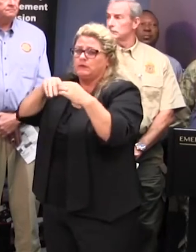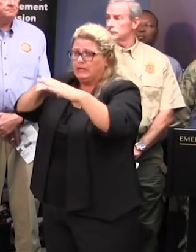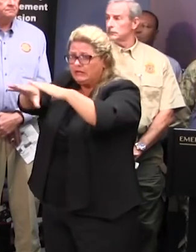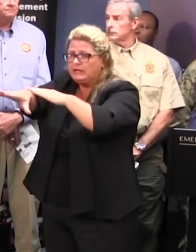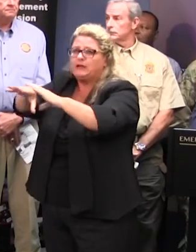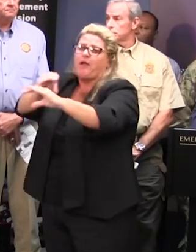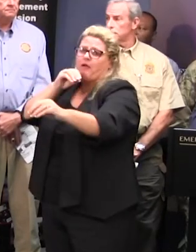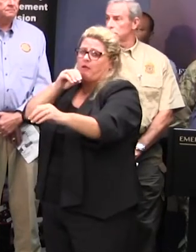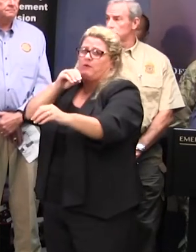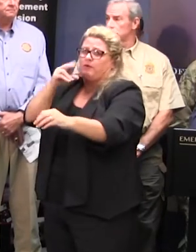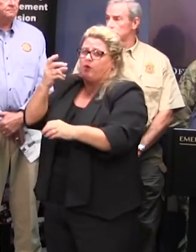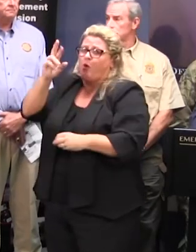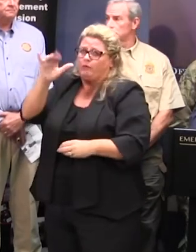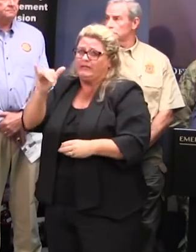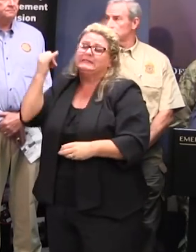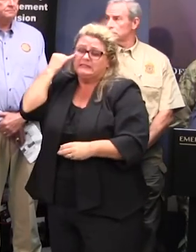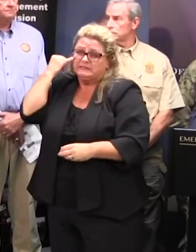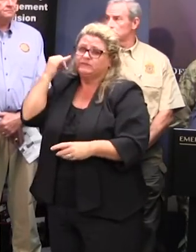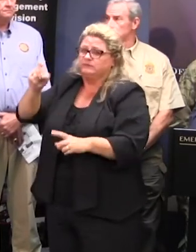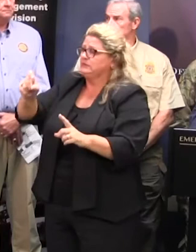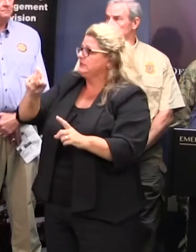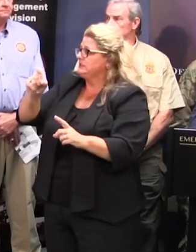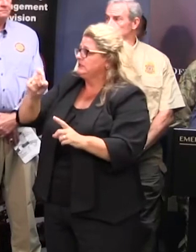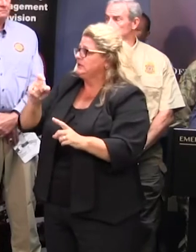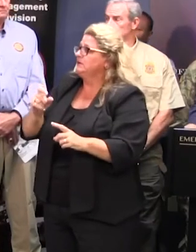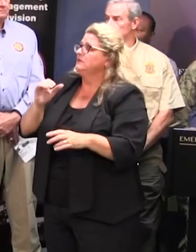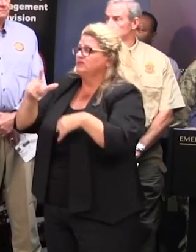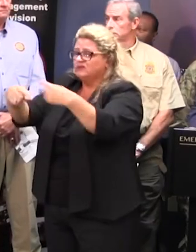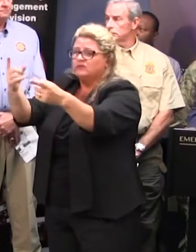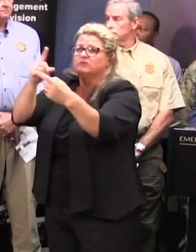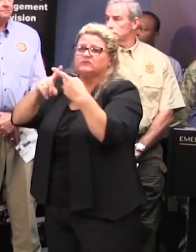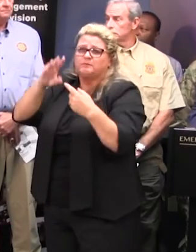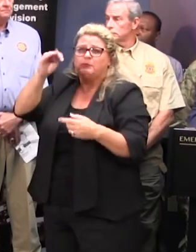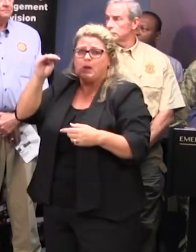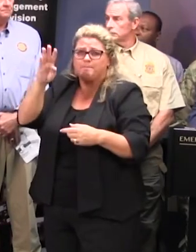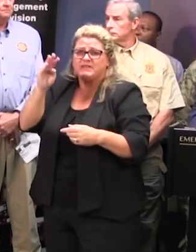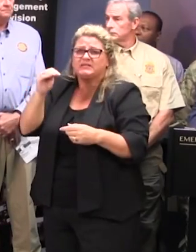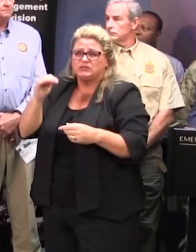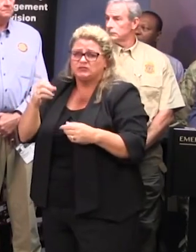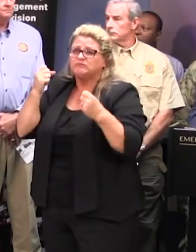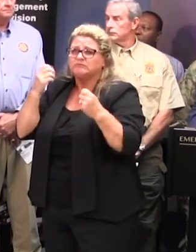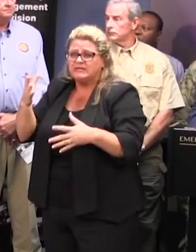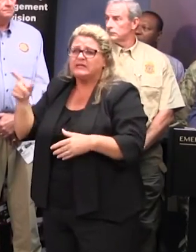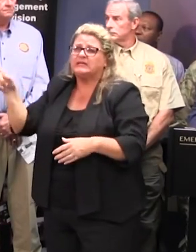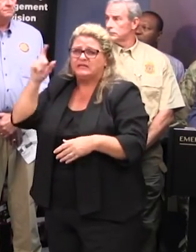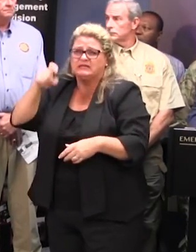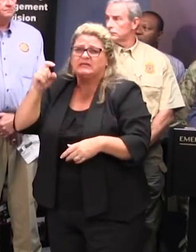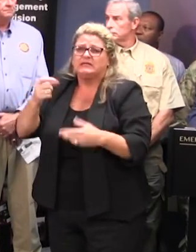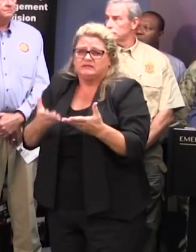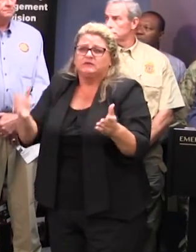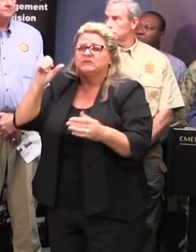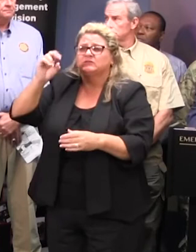of the ory county and particularly on towards myrtle beach there are a lot of people there that are going to need supplies